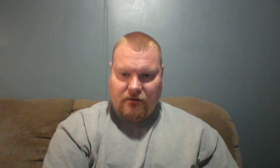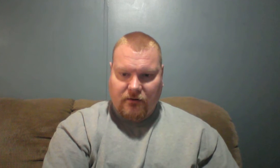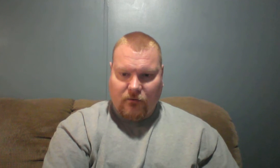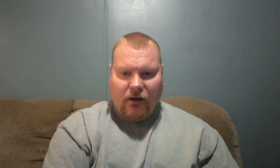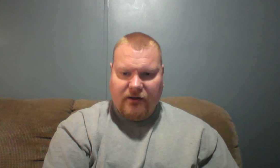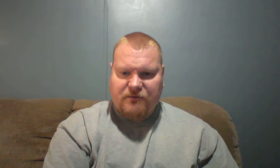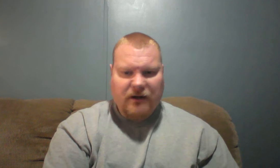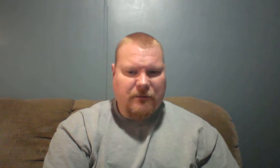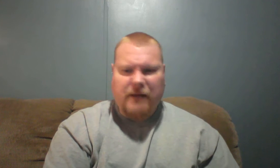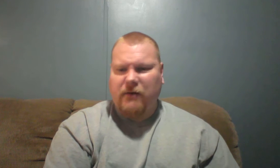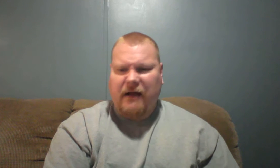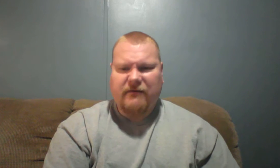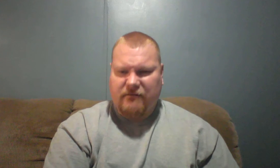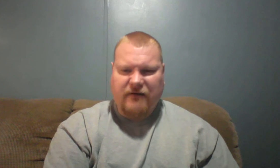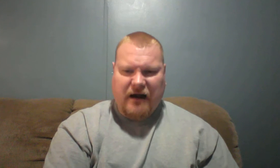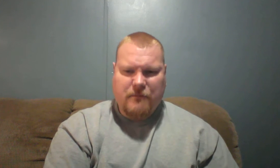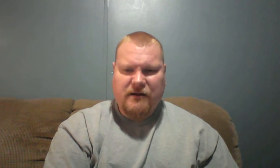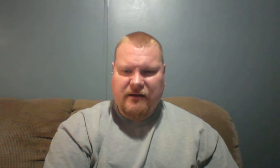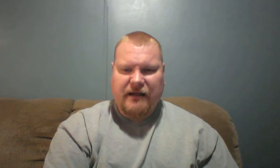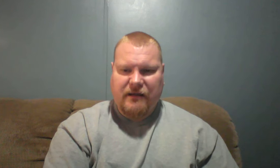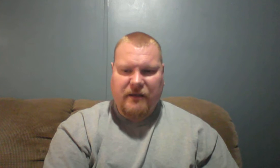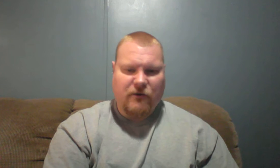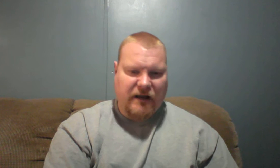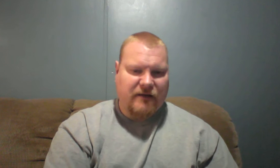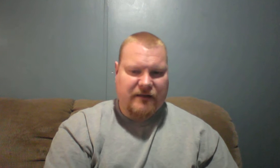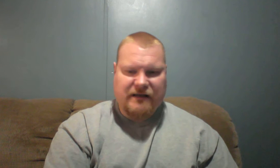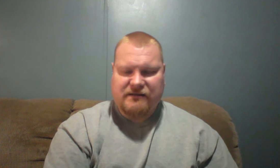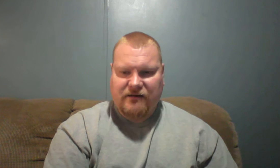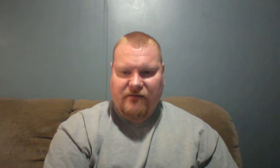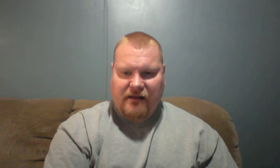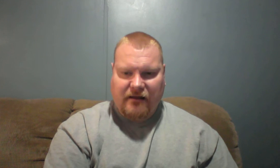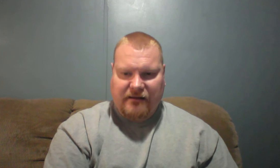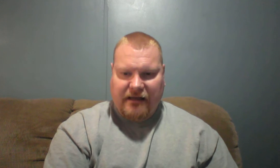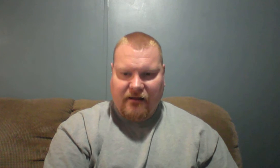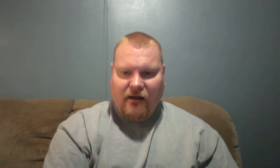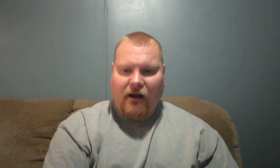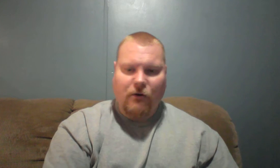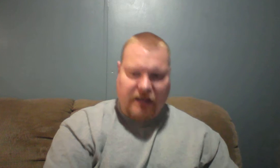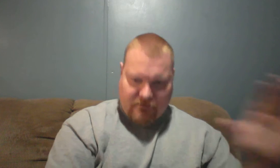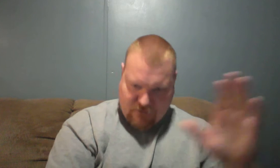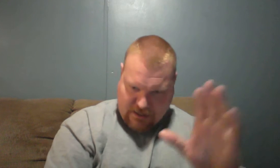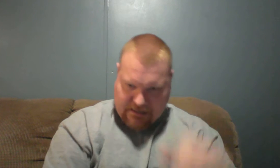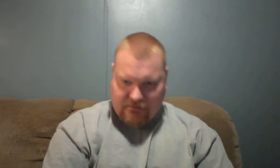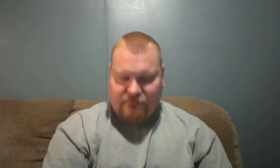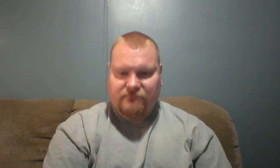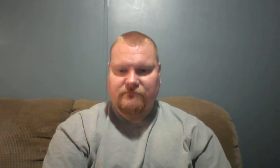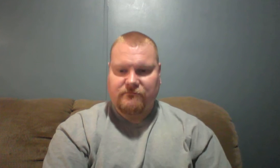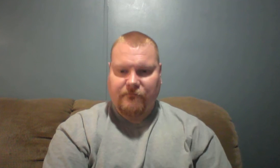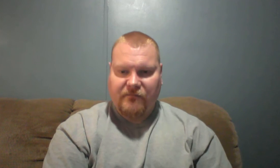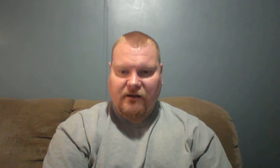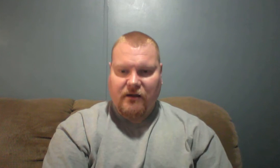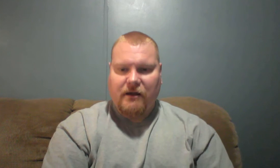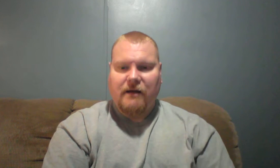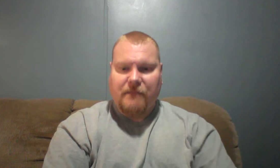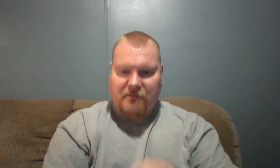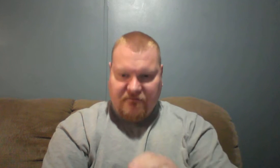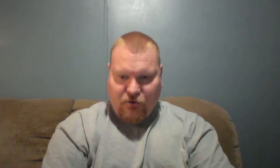Well, it's bringing people out of the environment and they can be around this and everything like that. Okay, granted. Maybe if you get